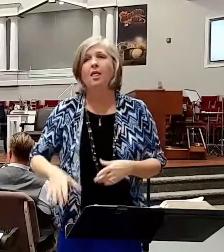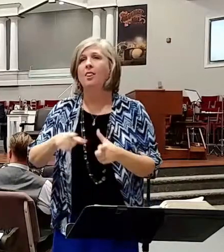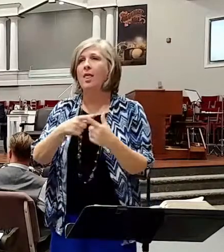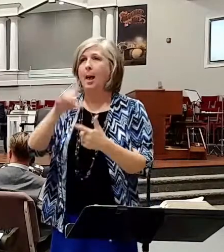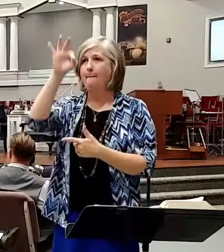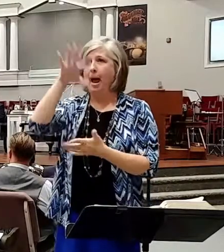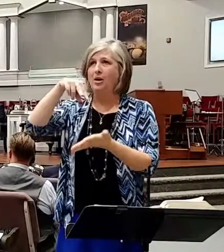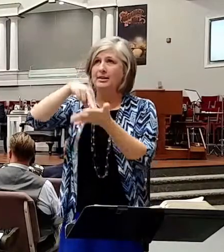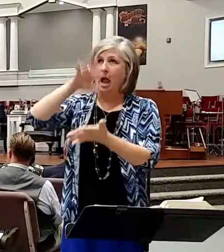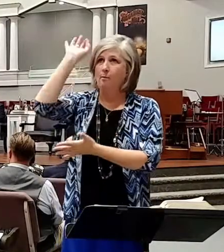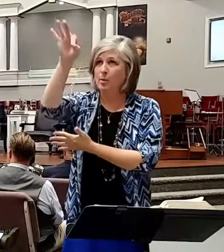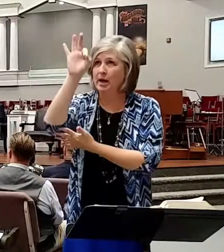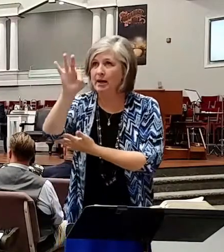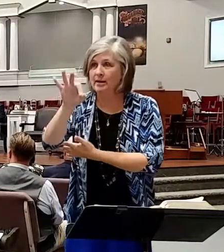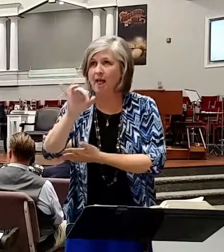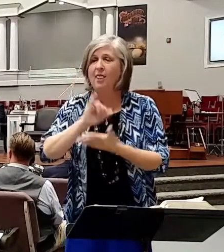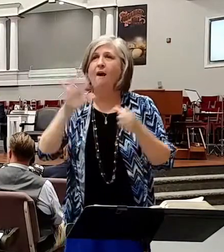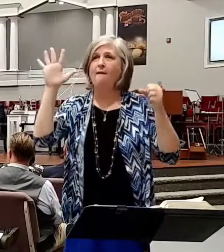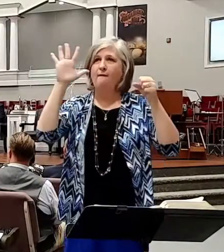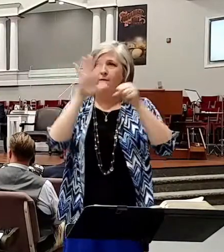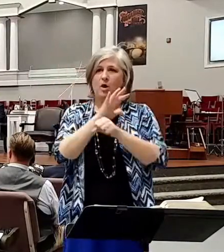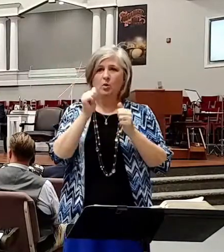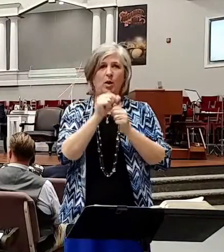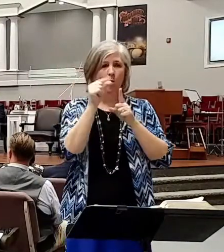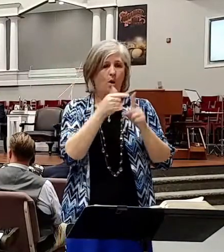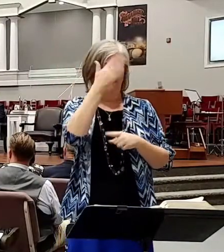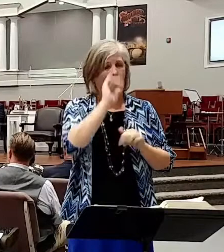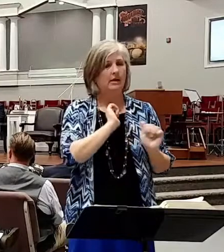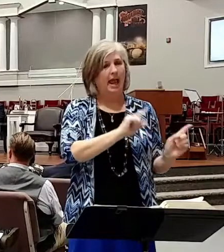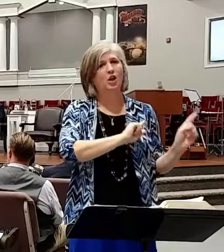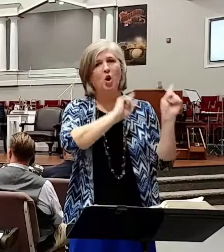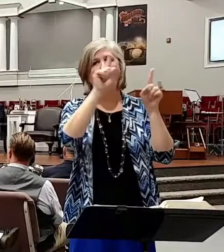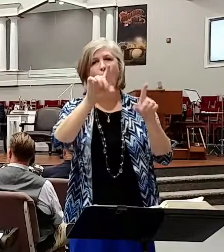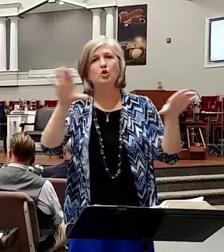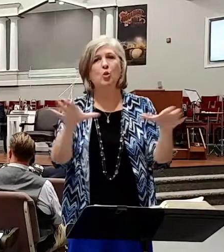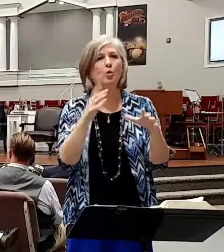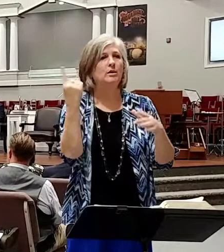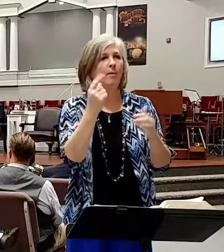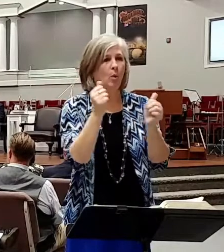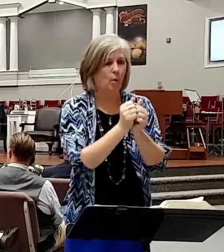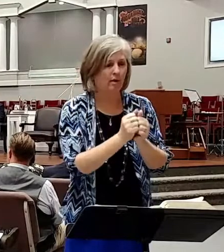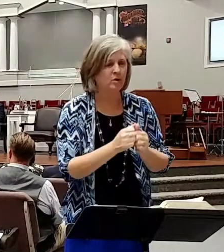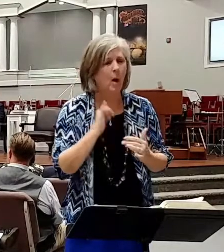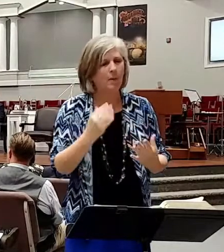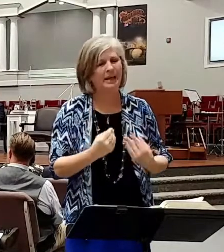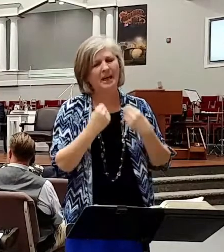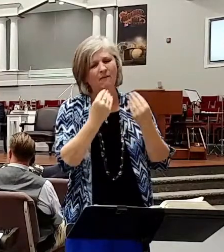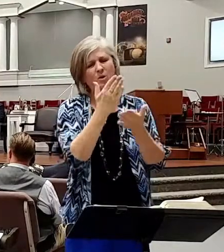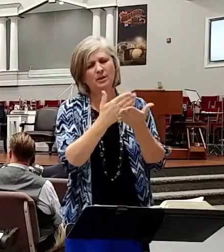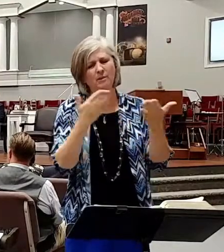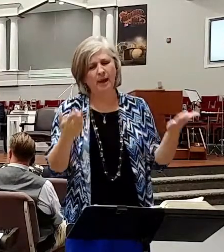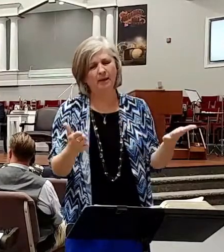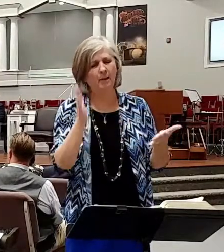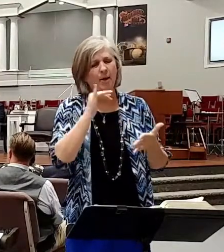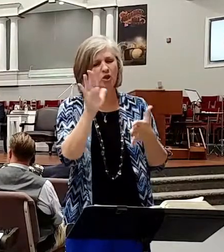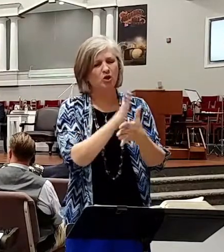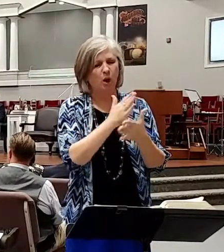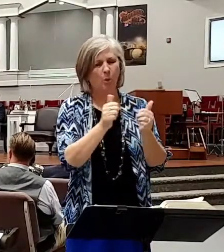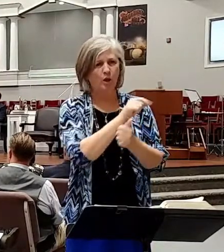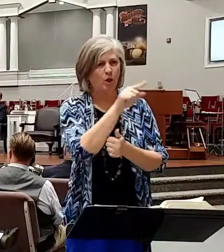and that fills you with the Word of God so you can go out and do something with it. And want to give you some thanks tonight just by way of sharing. By the way, don't be too cautious